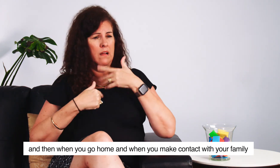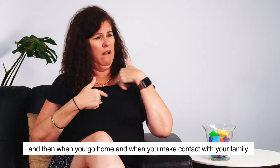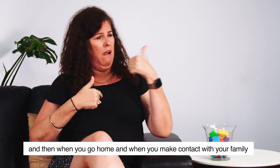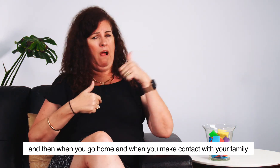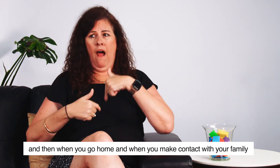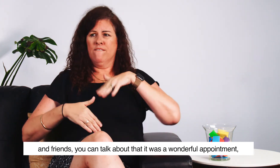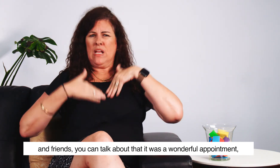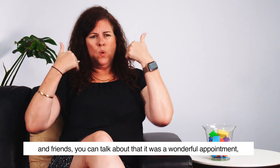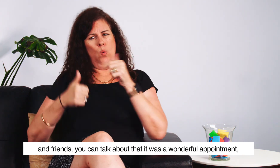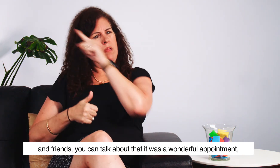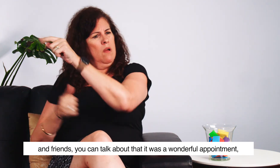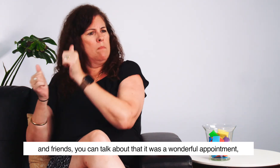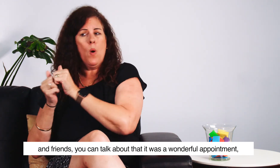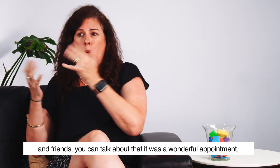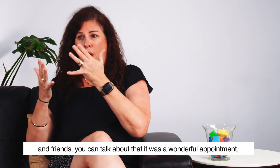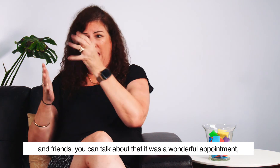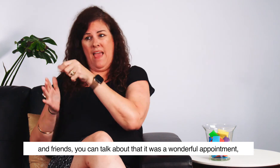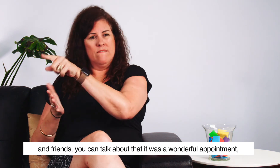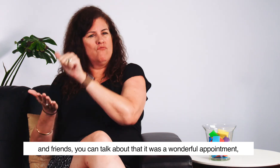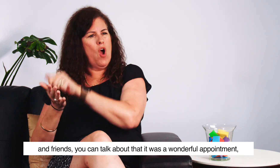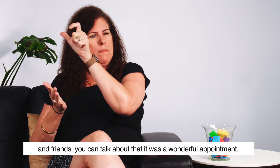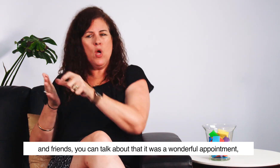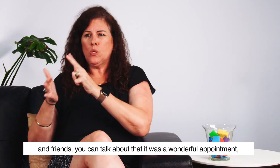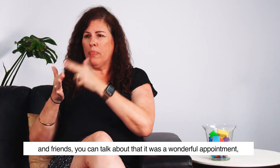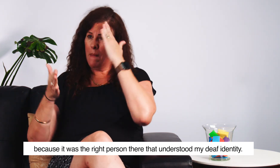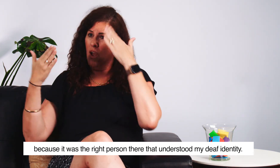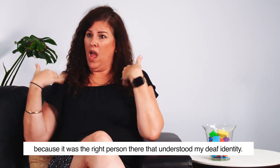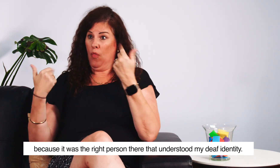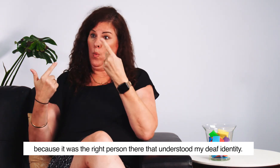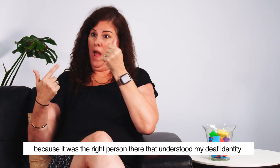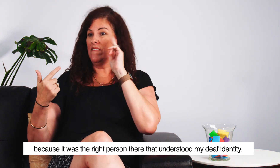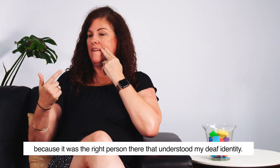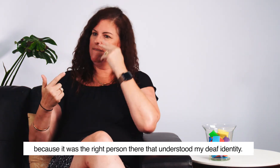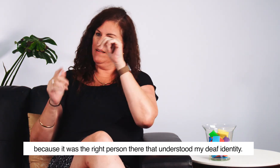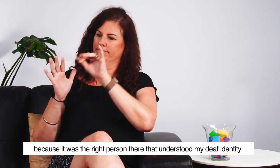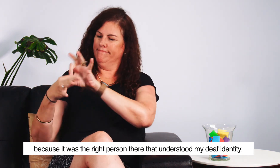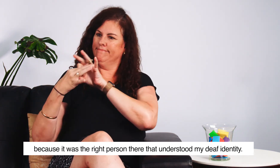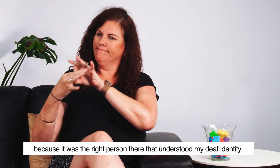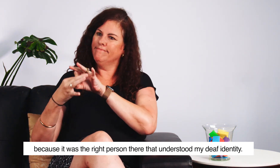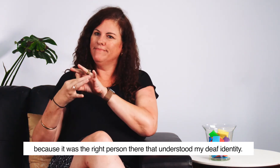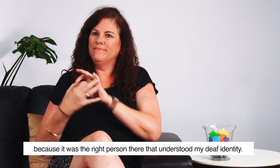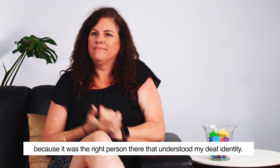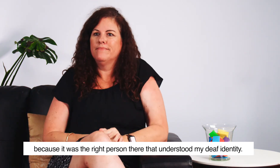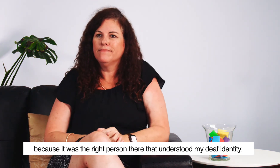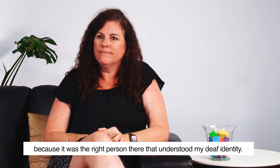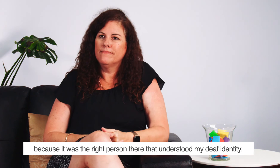family and friends there, you can talk about saying, it was a wonderful appointment there because the right person there understood my deaf identity.